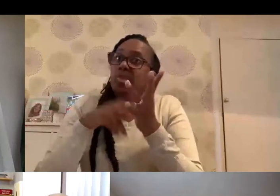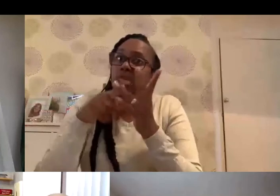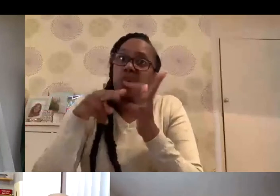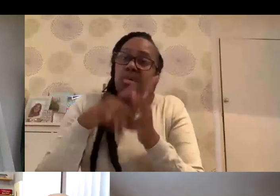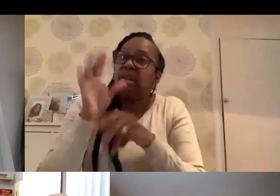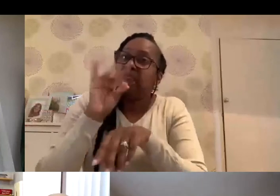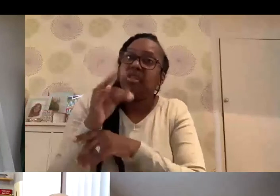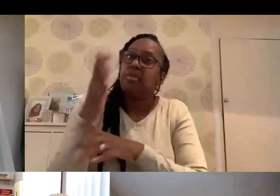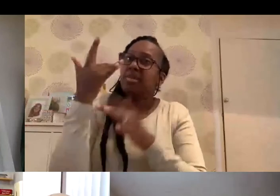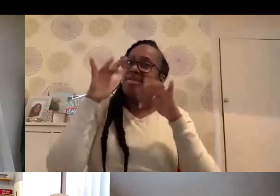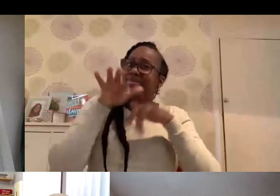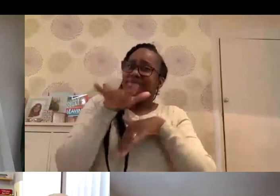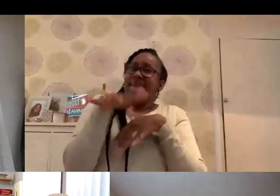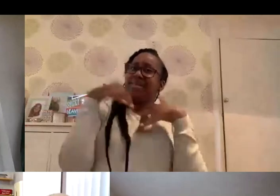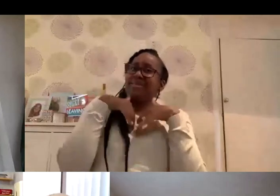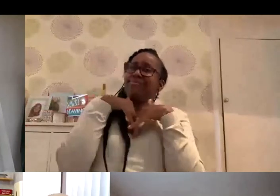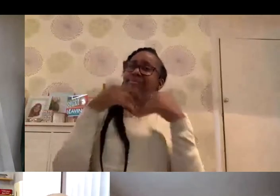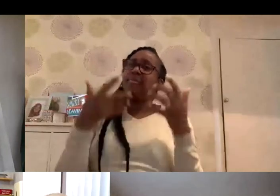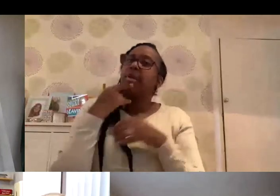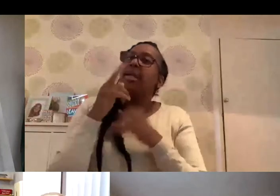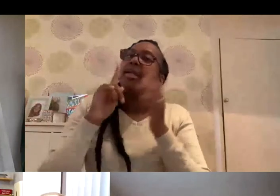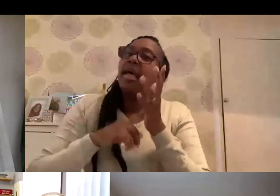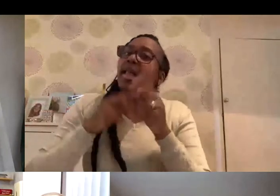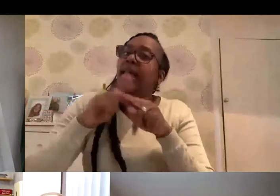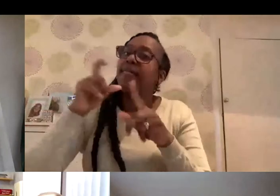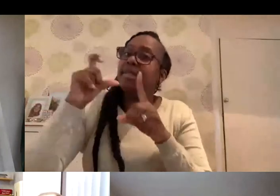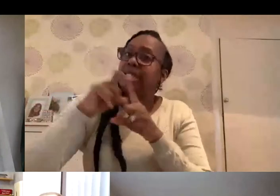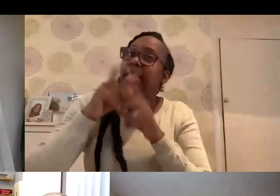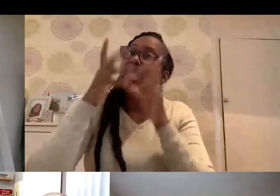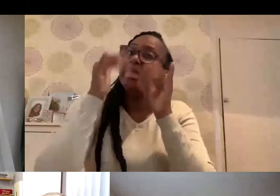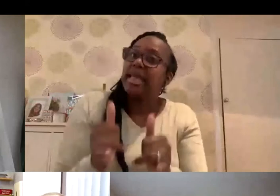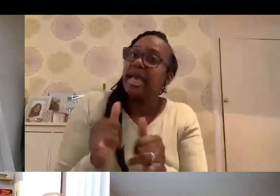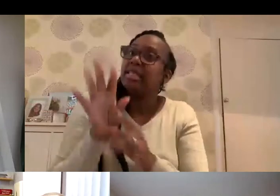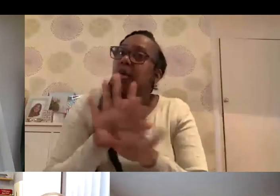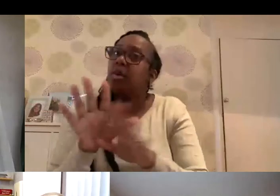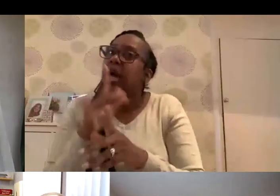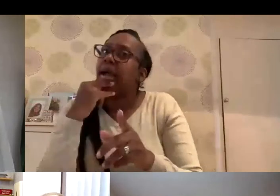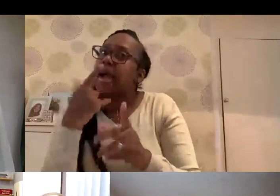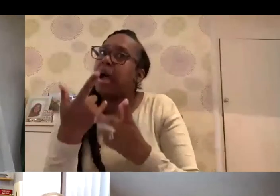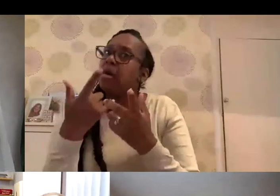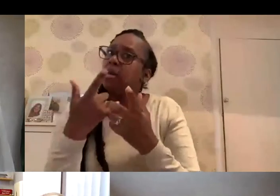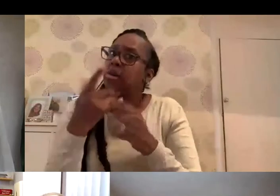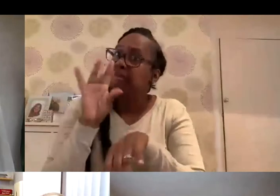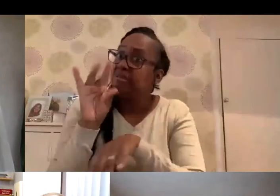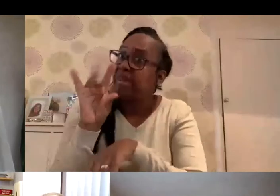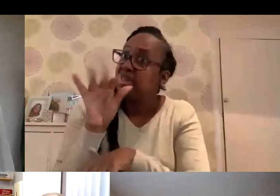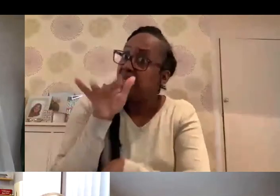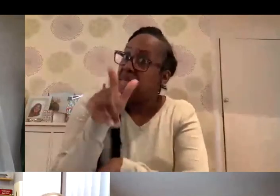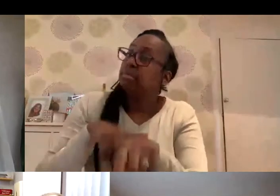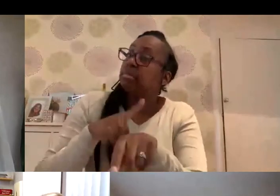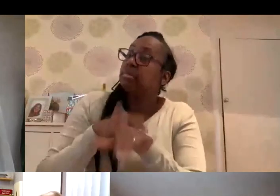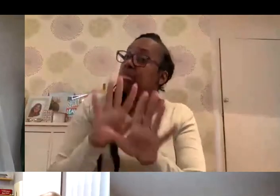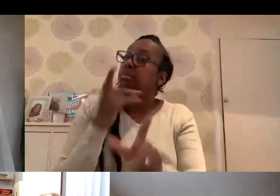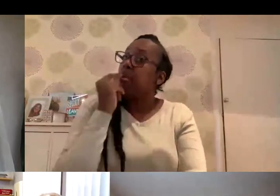hanging around. The LFD test tests for infectivity. So it's how infectious you are if you're infectious at that period of time.